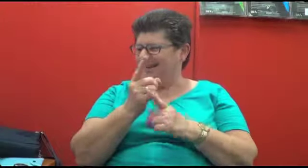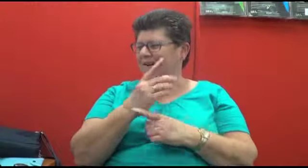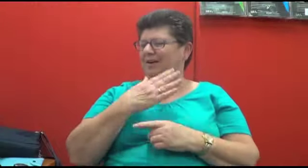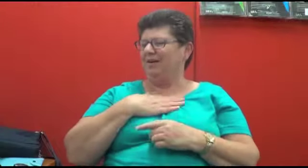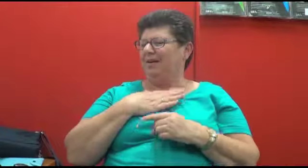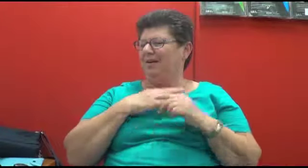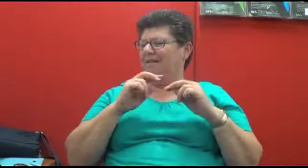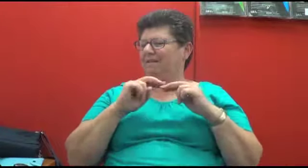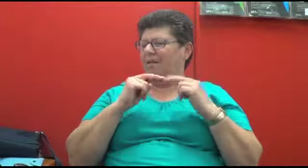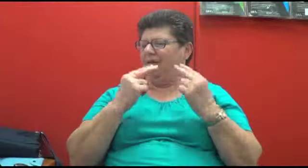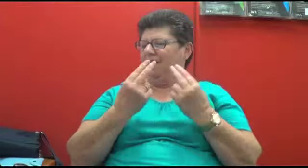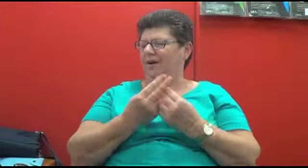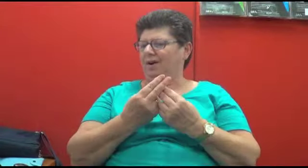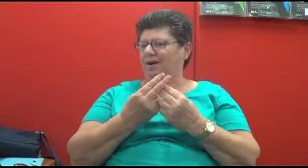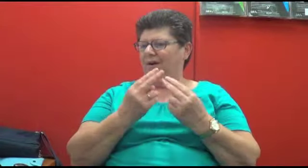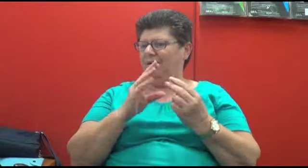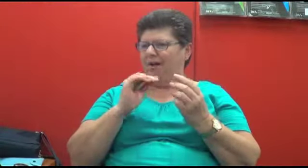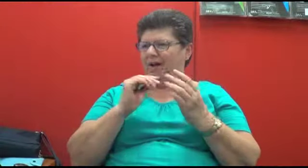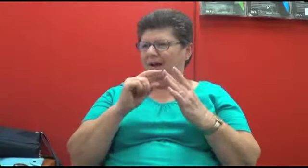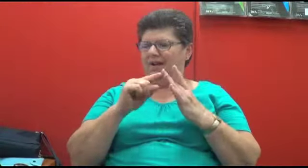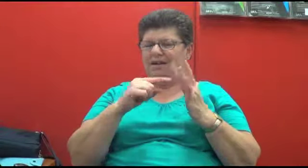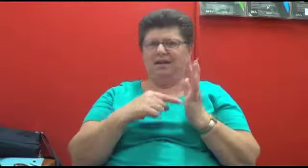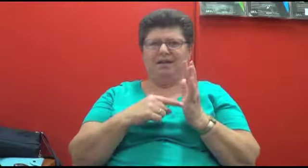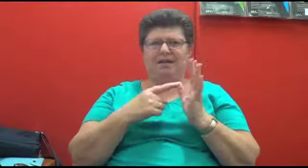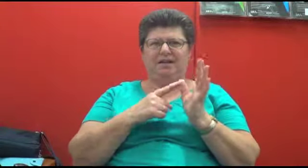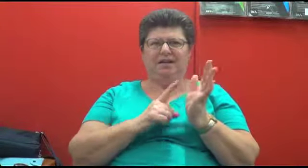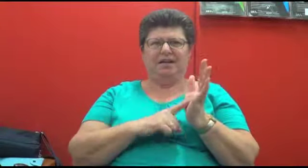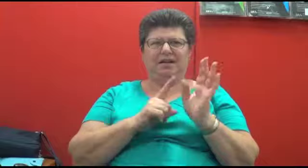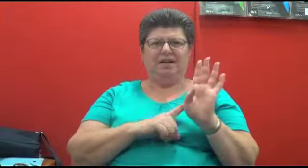And my family are from Italy. I'm Italian.